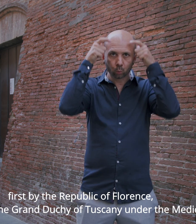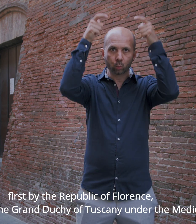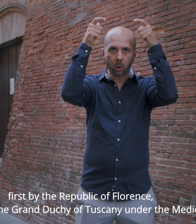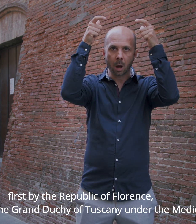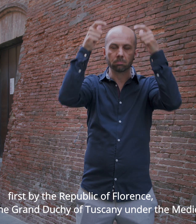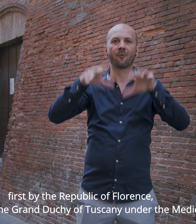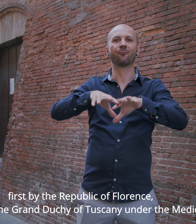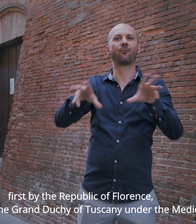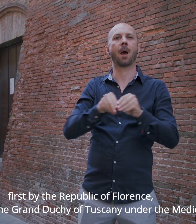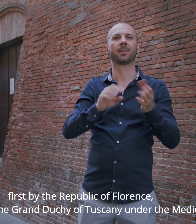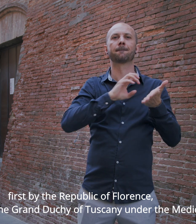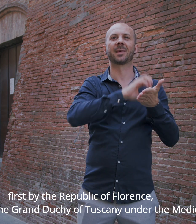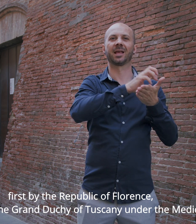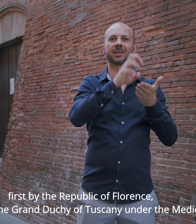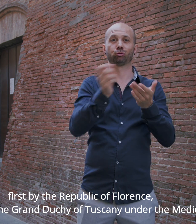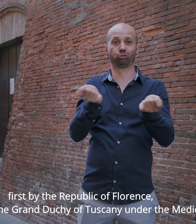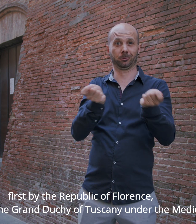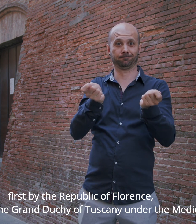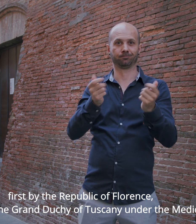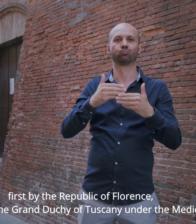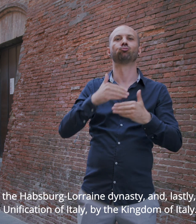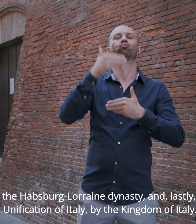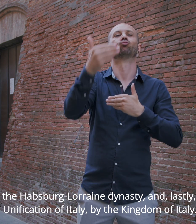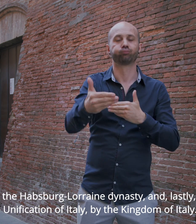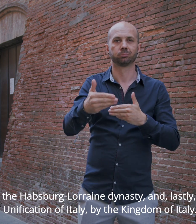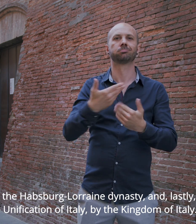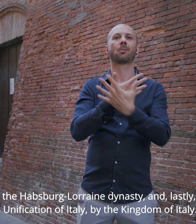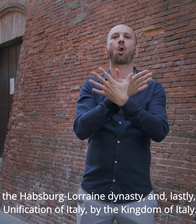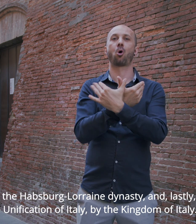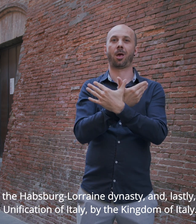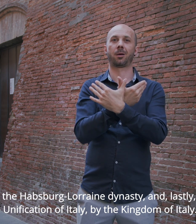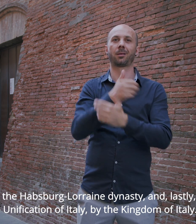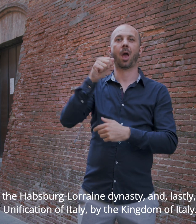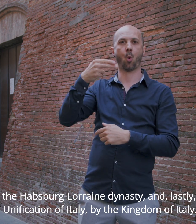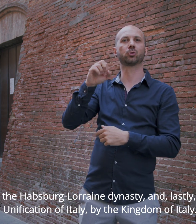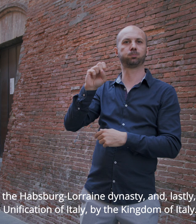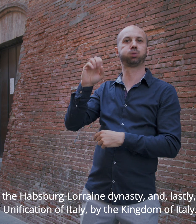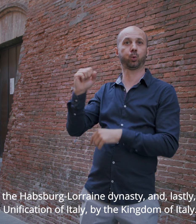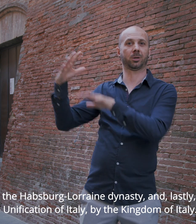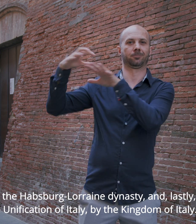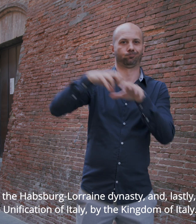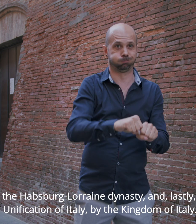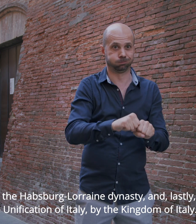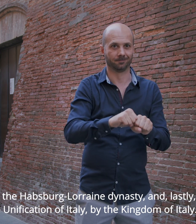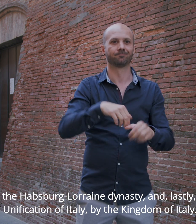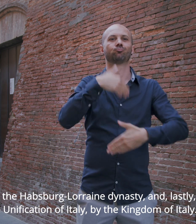later by the Habsburg-Lorraine dynasty, and lastly,